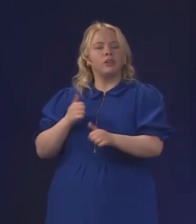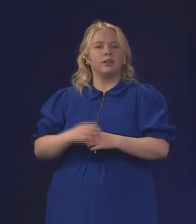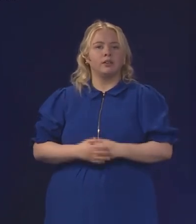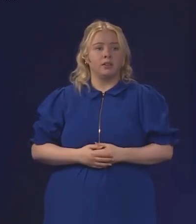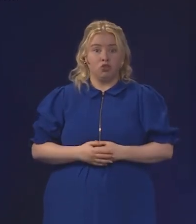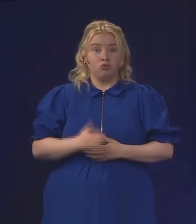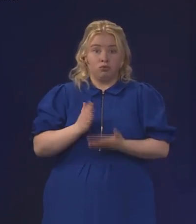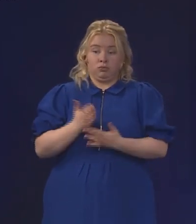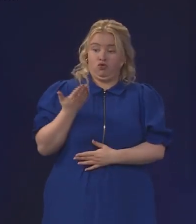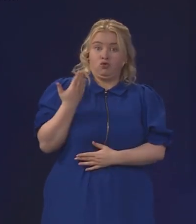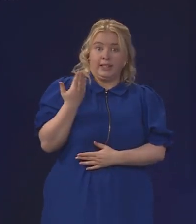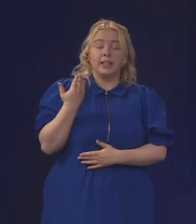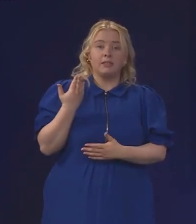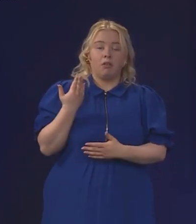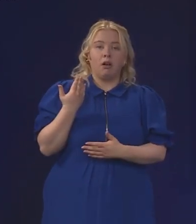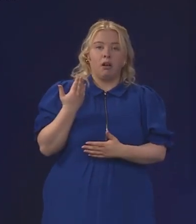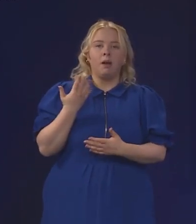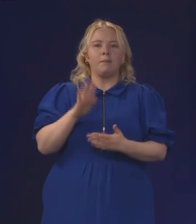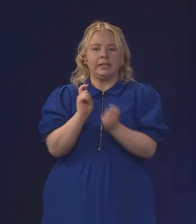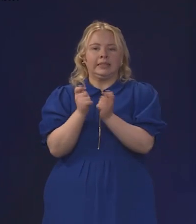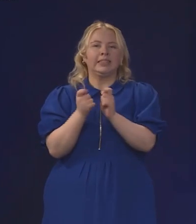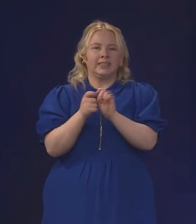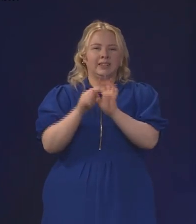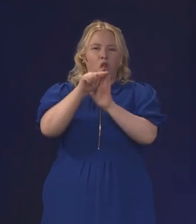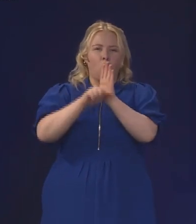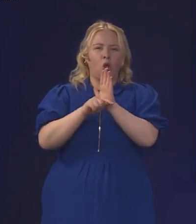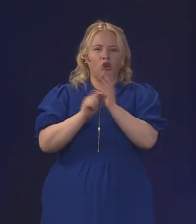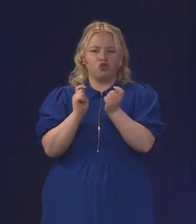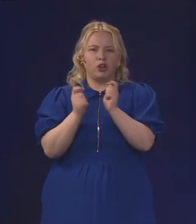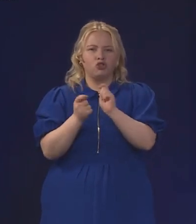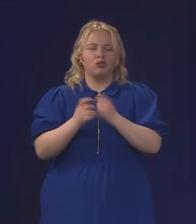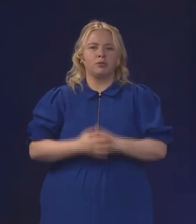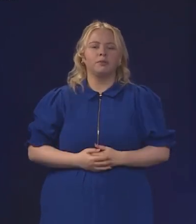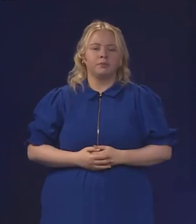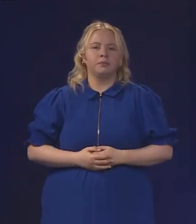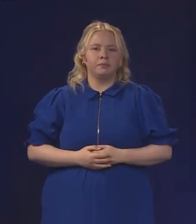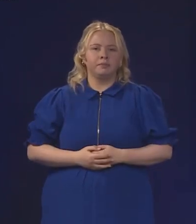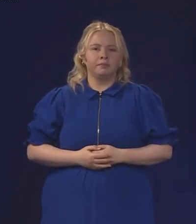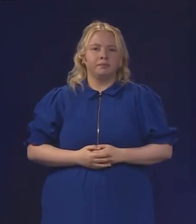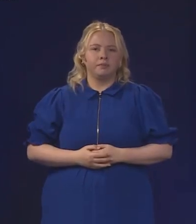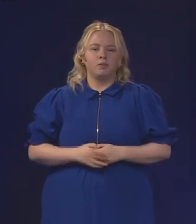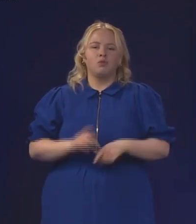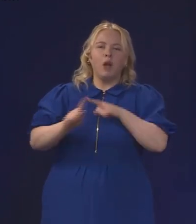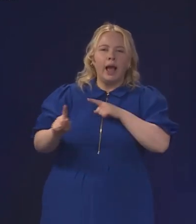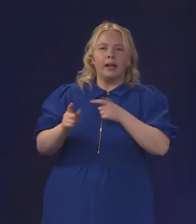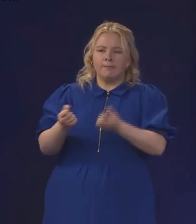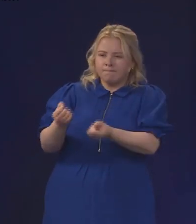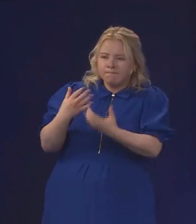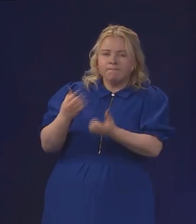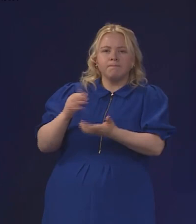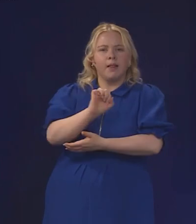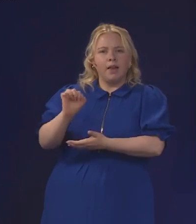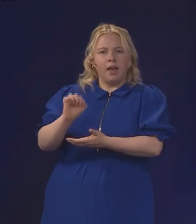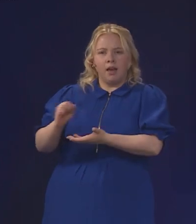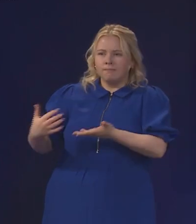recent months there have been amendments made to how we intended to proceed with that to take account of some of the views that